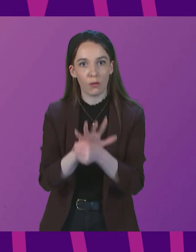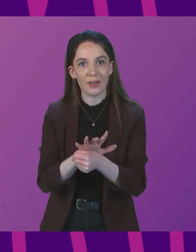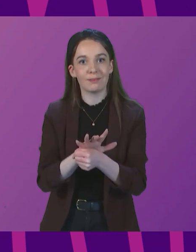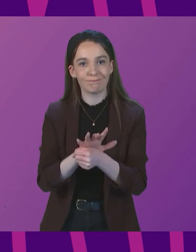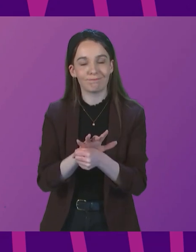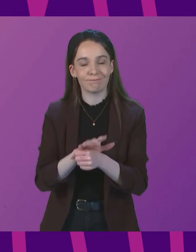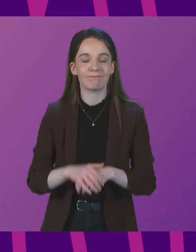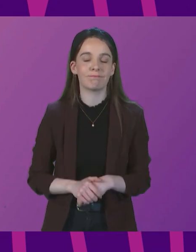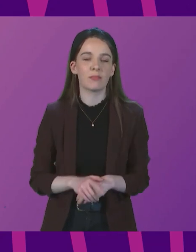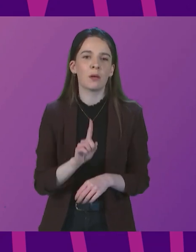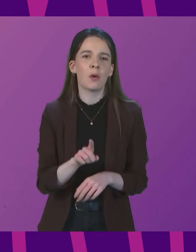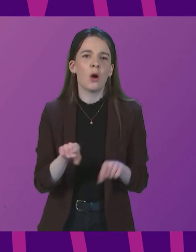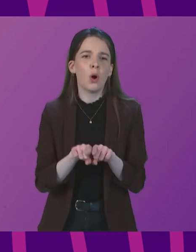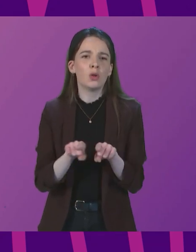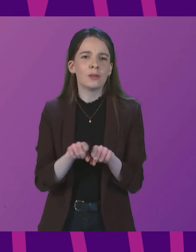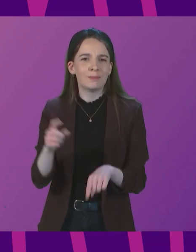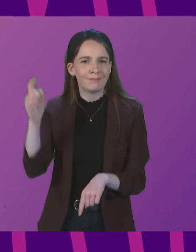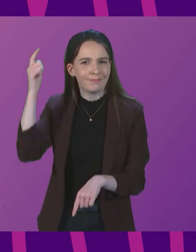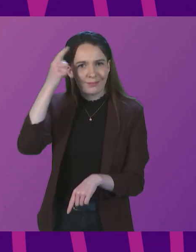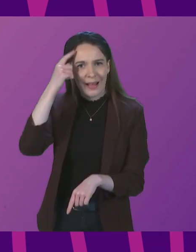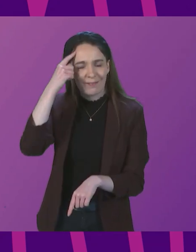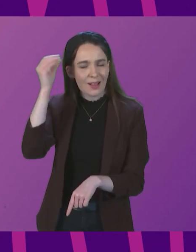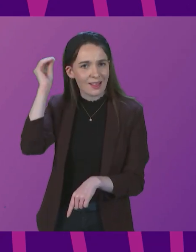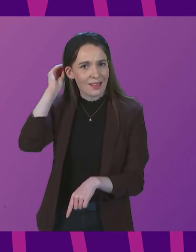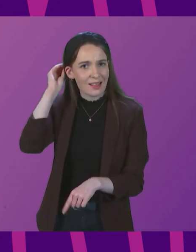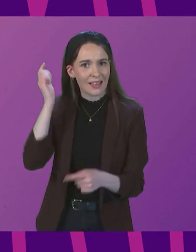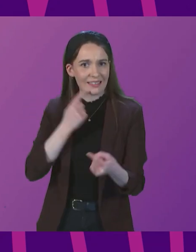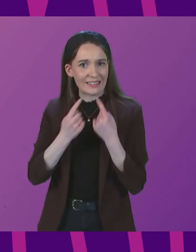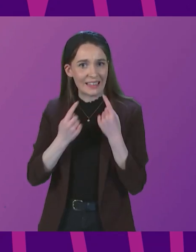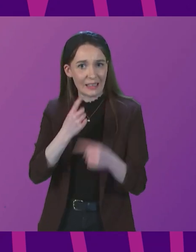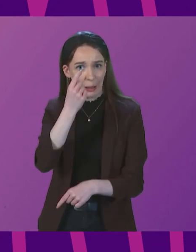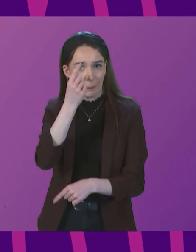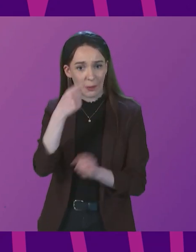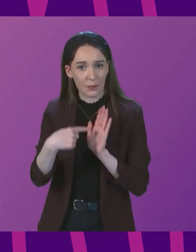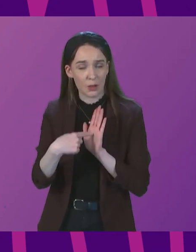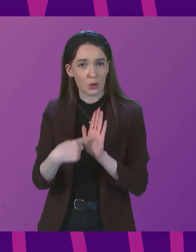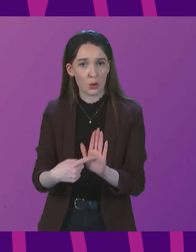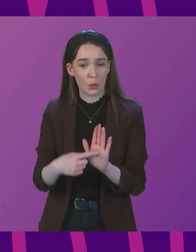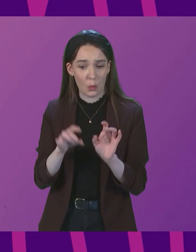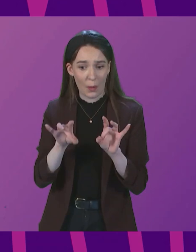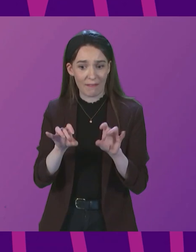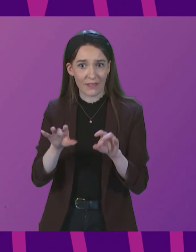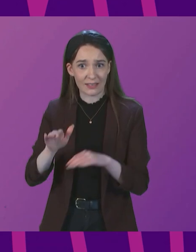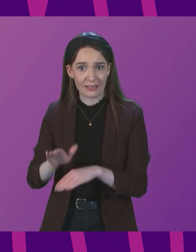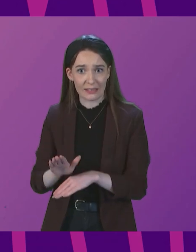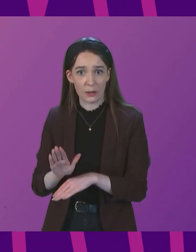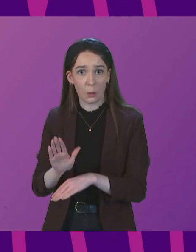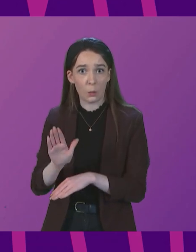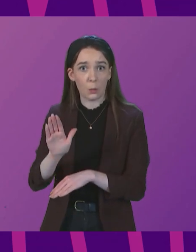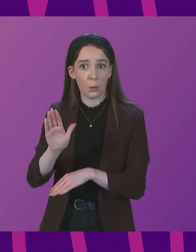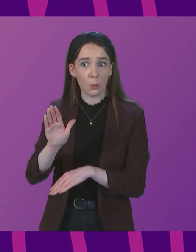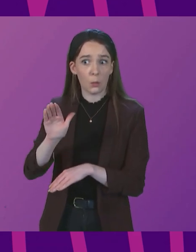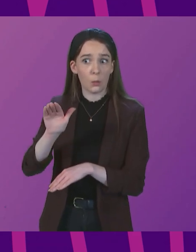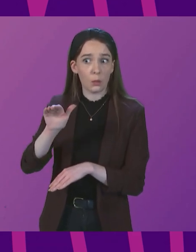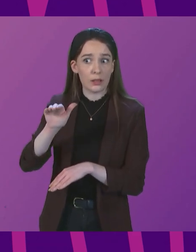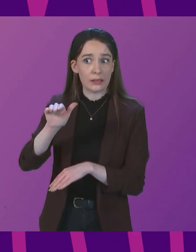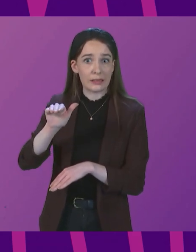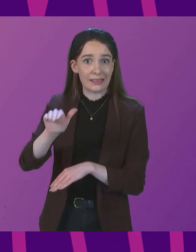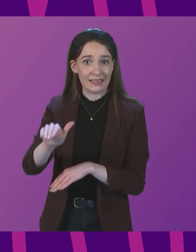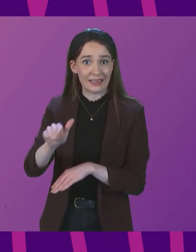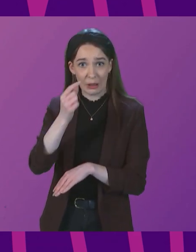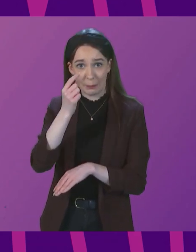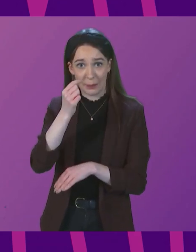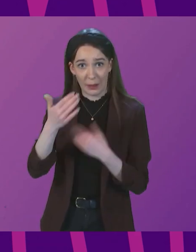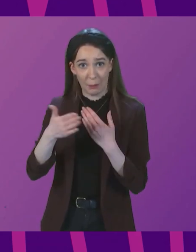However, we are also mindful that the data may now be indicating a peaking of this wave of infection, which should hopefully become more pronounced